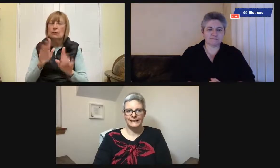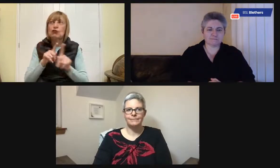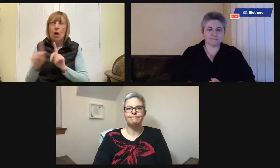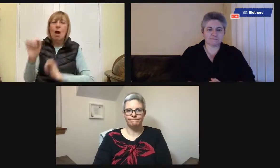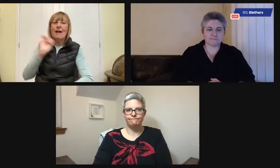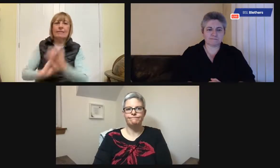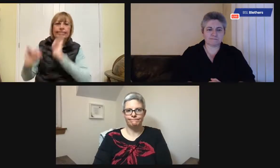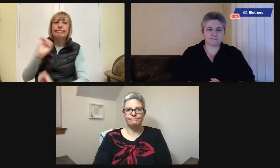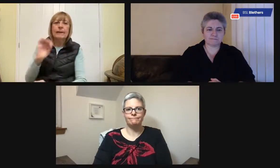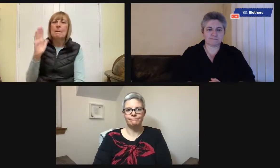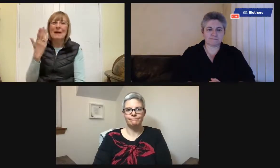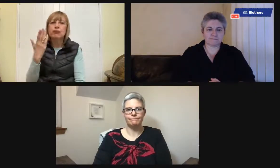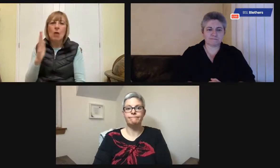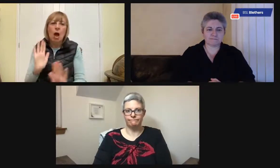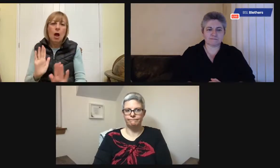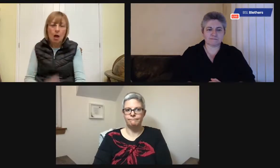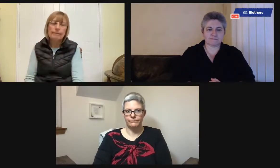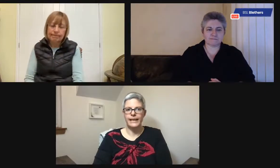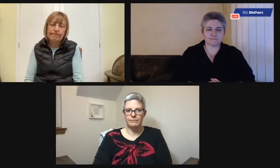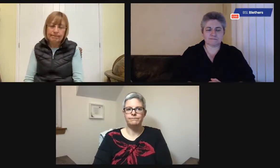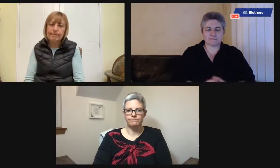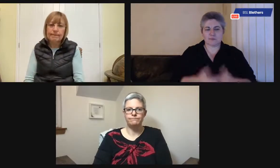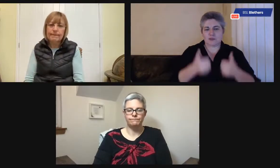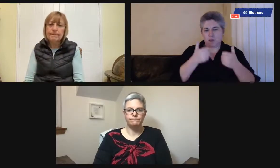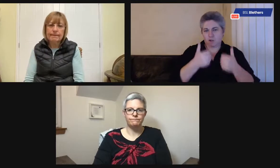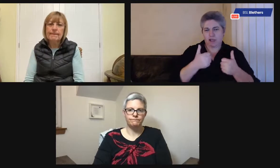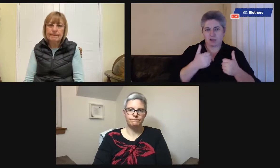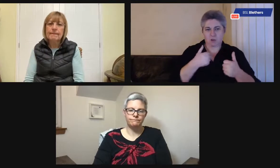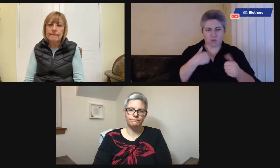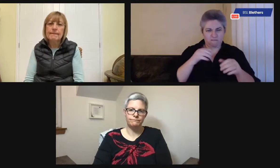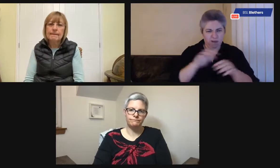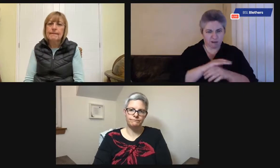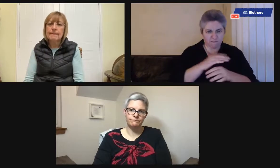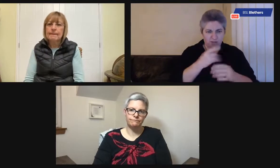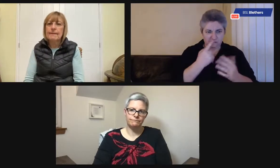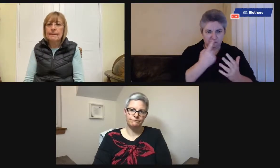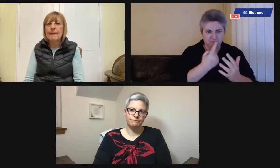mirrors, but looking at the door. And so really try to avoid mirrors. Yeah, very important.